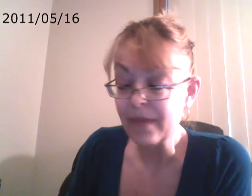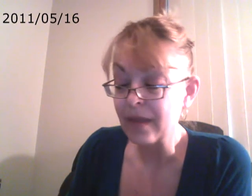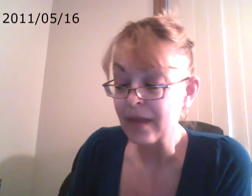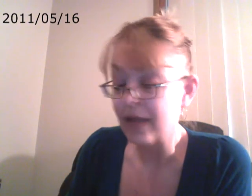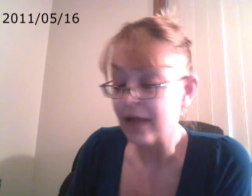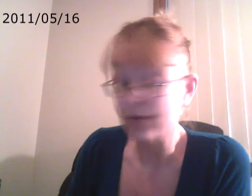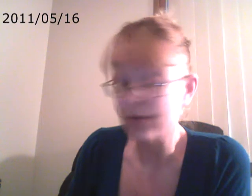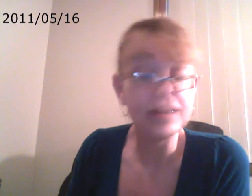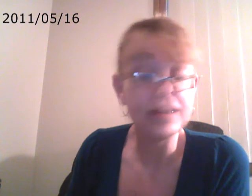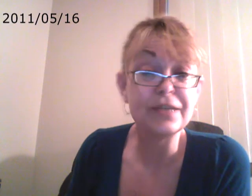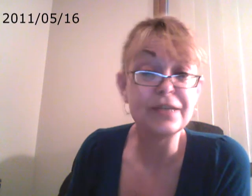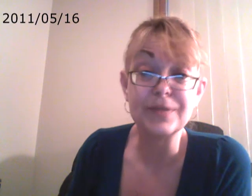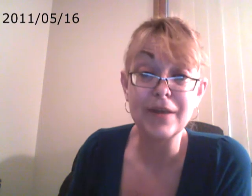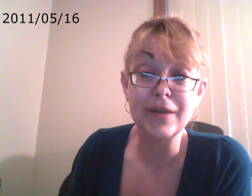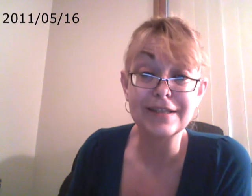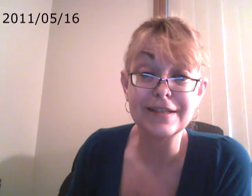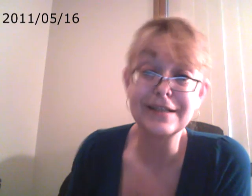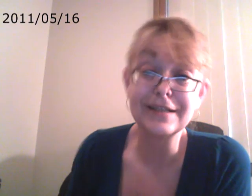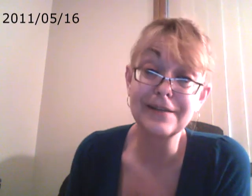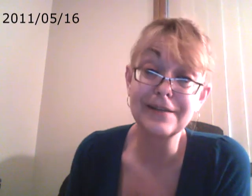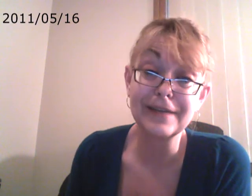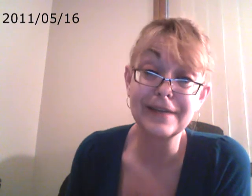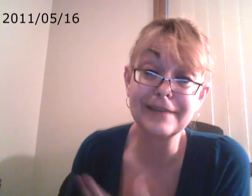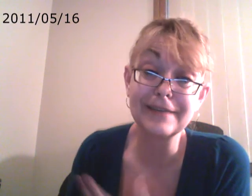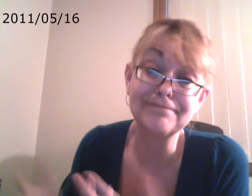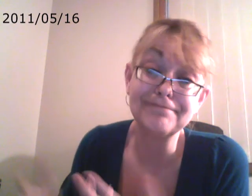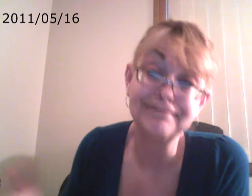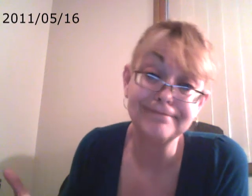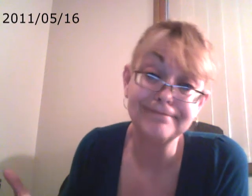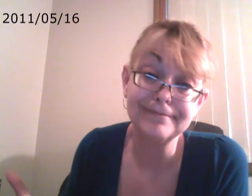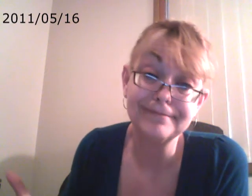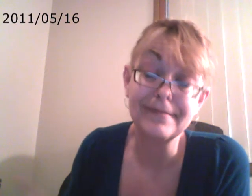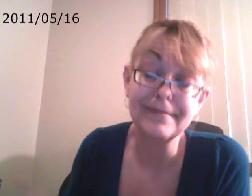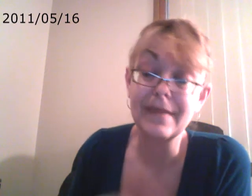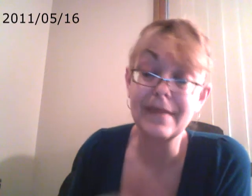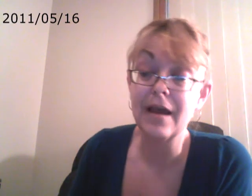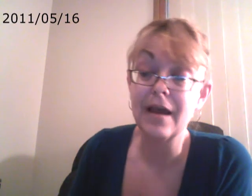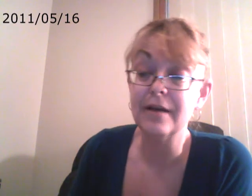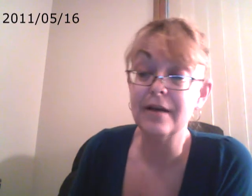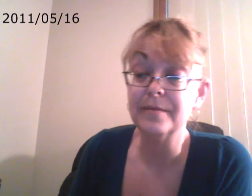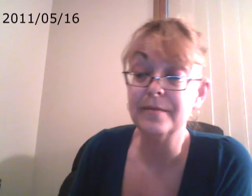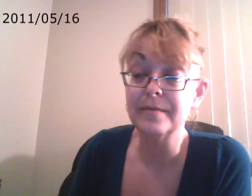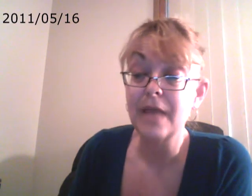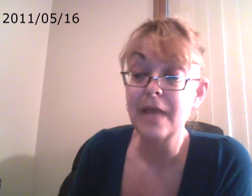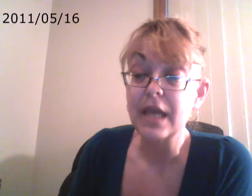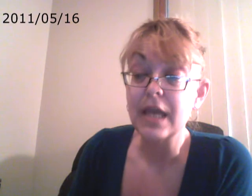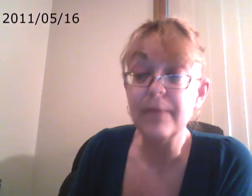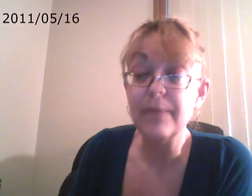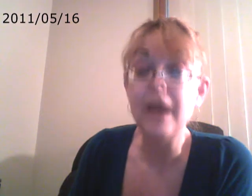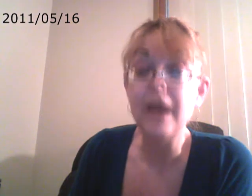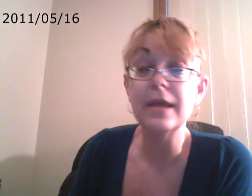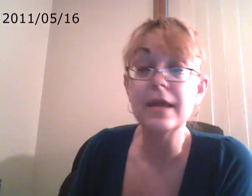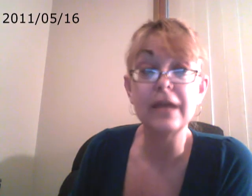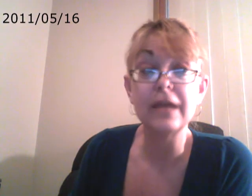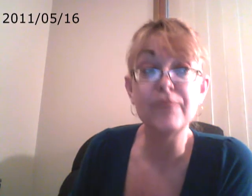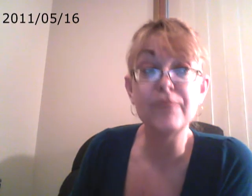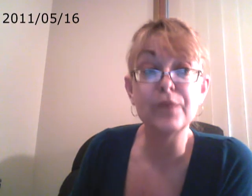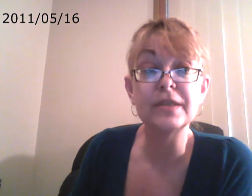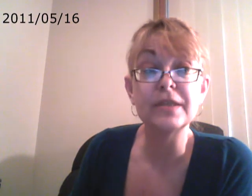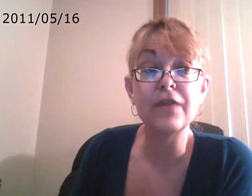I don't know what his response is. Clearly, in my life purpose, I've